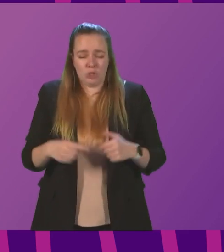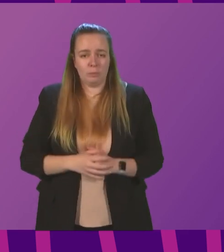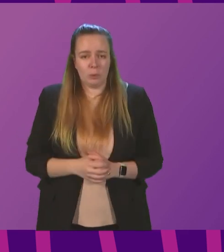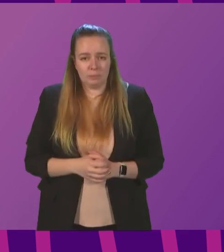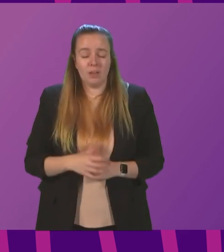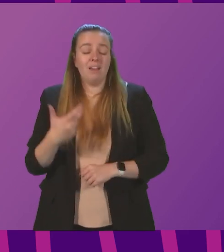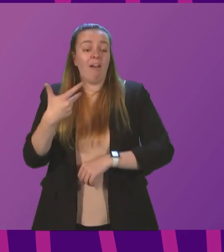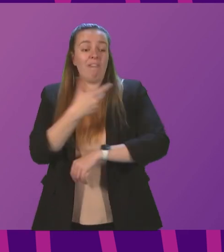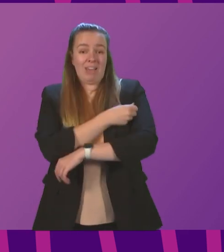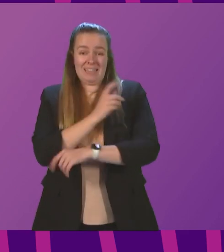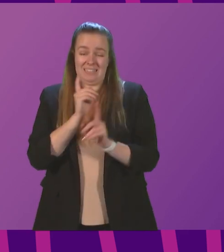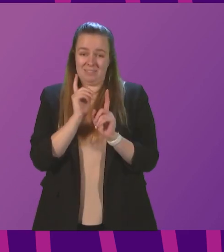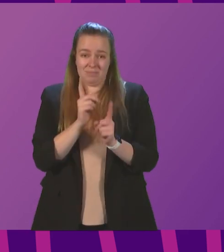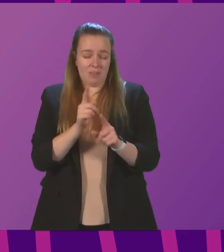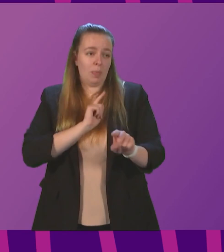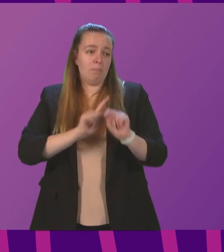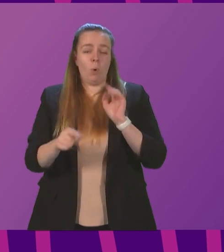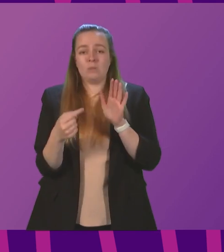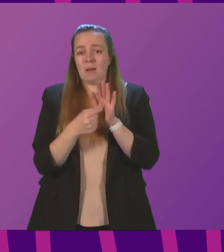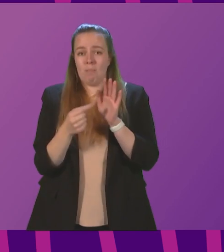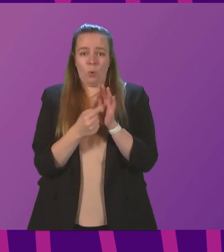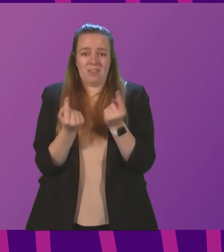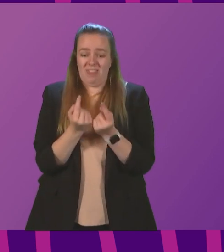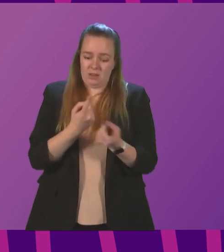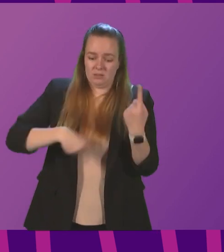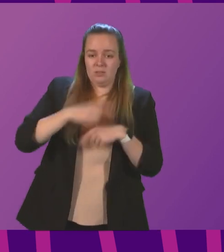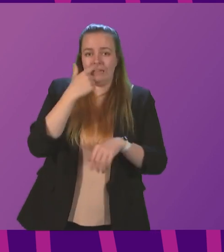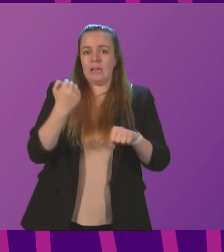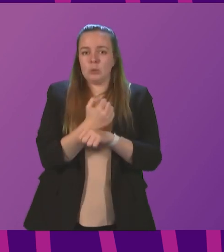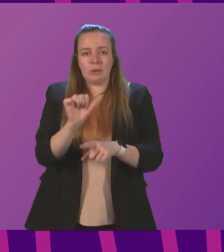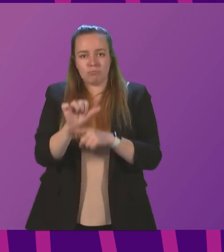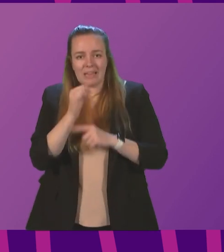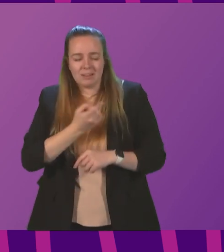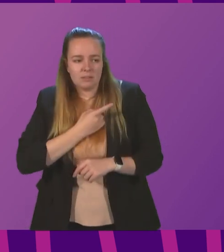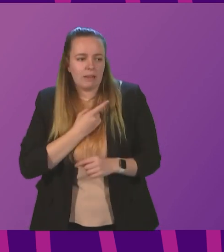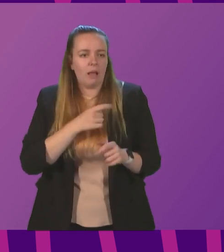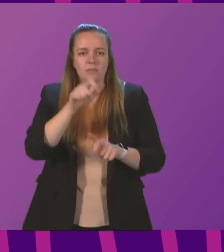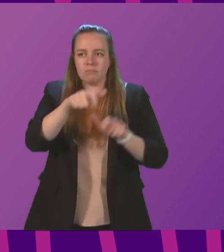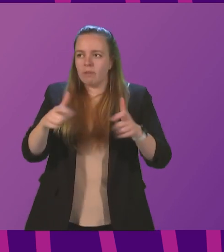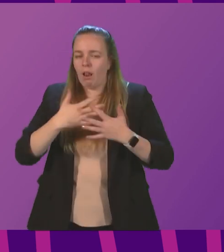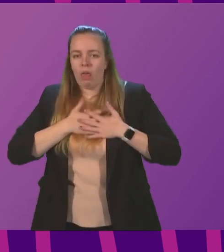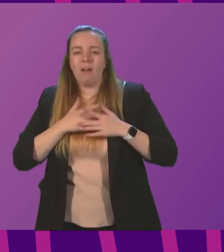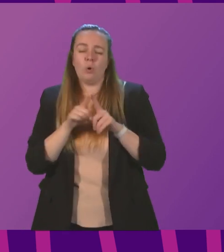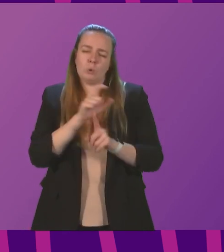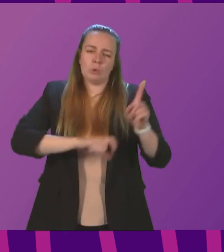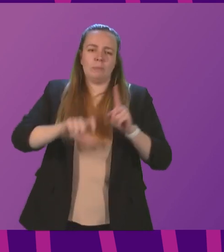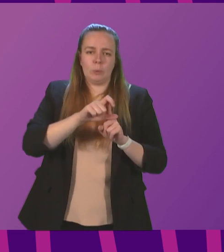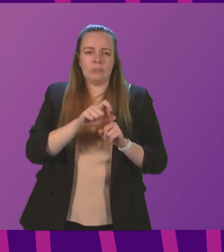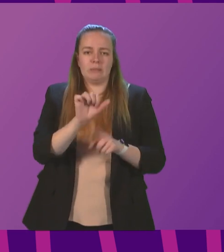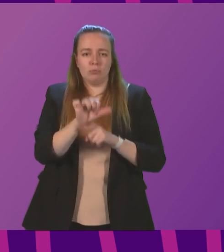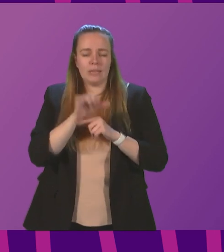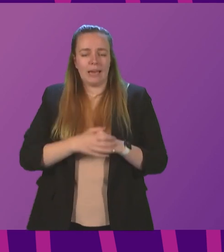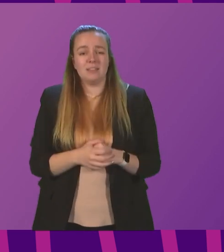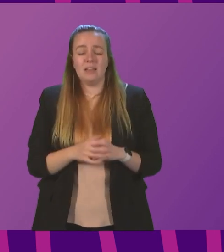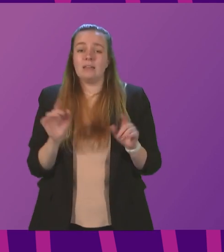vaccinated remains the single most important thing any of us can do to protect ourselves, our loved ones and our communities. It is